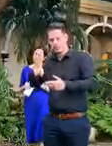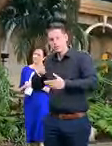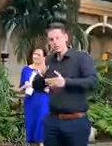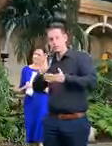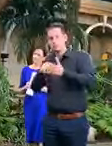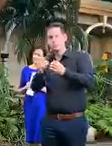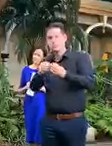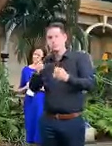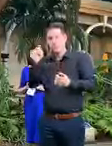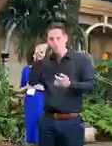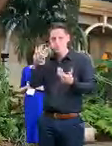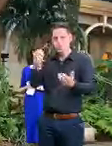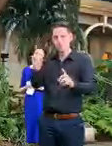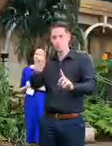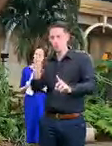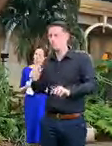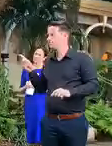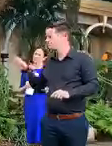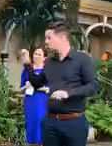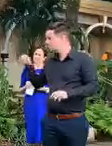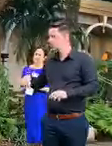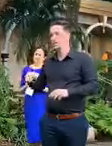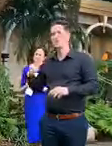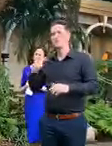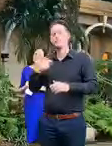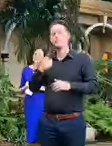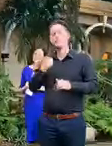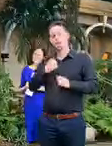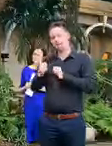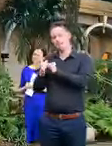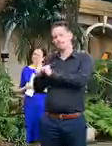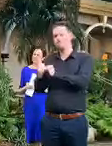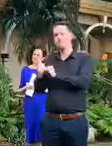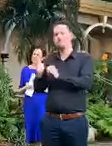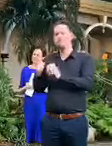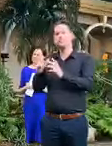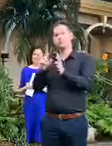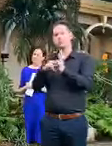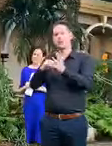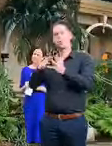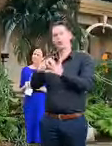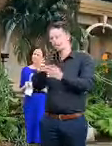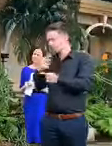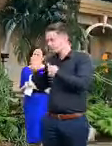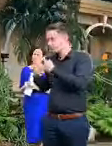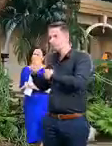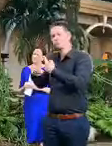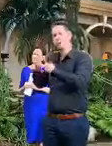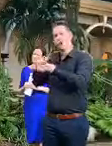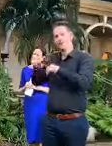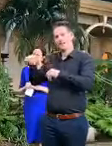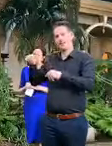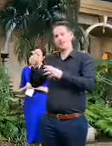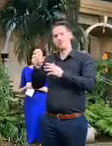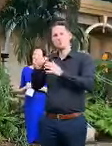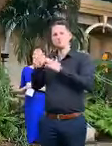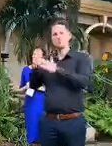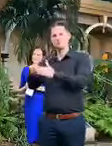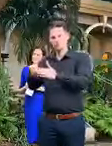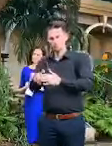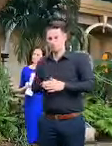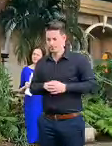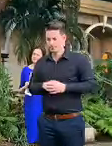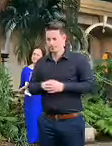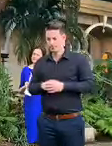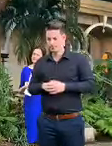yes so i've just spoken to my colleague in new south wales about that and we are being provided as we speak